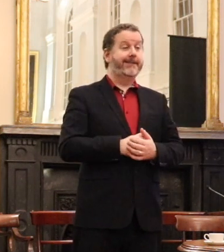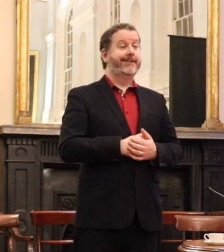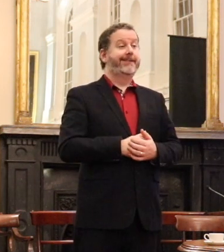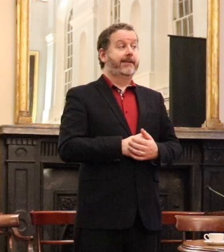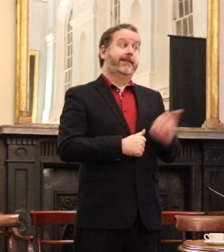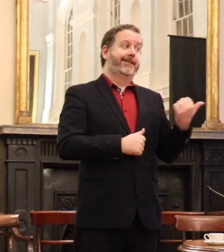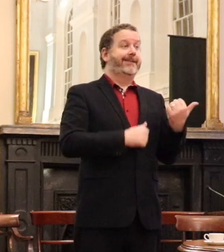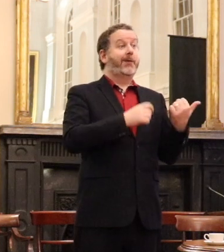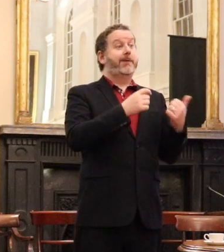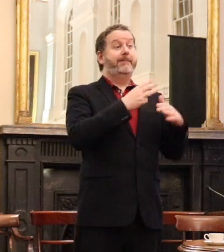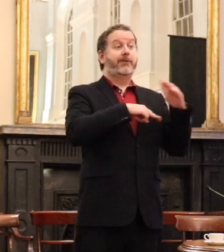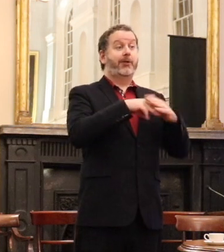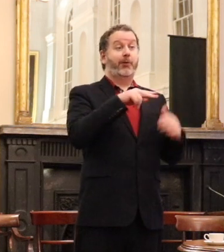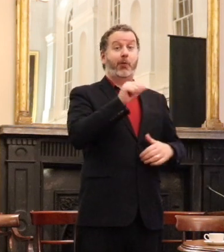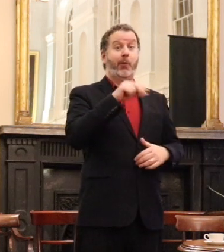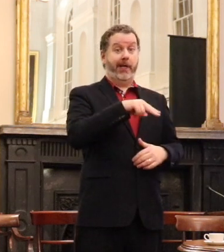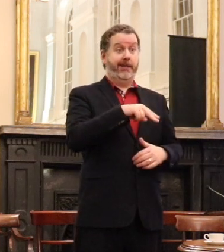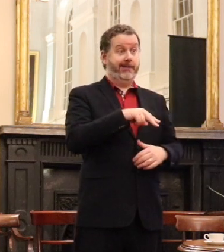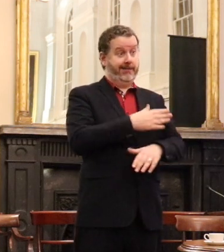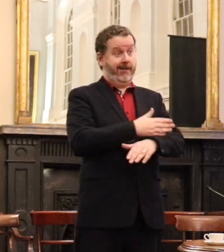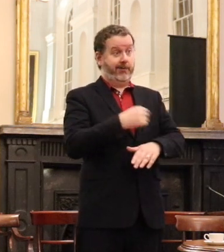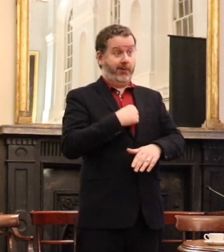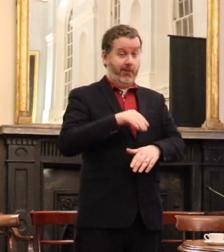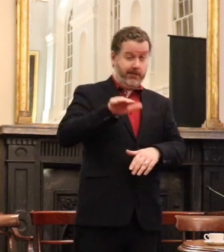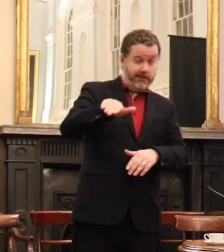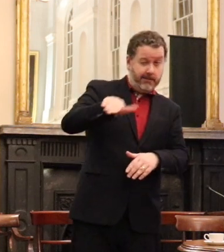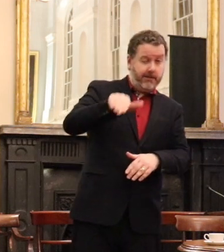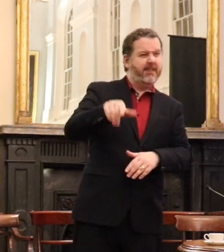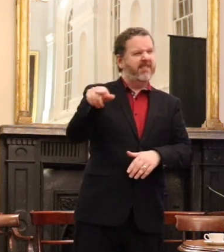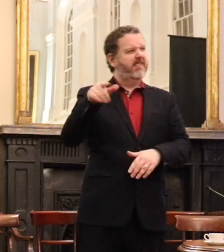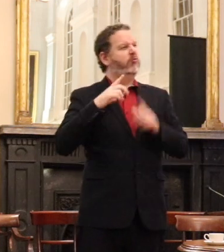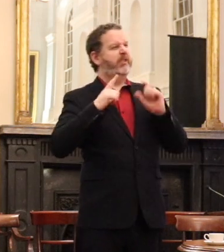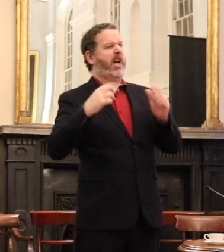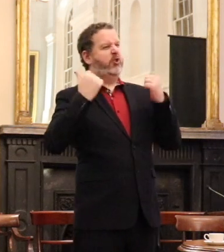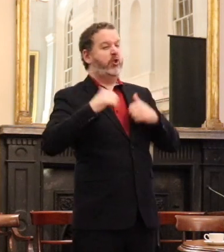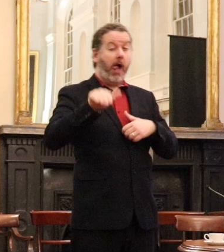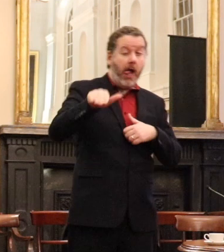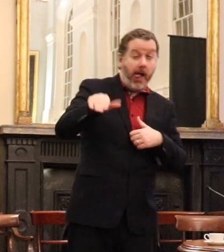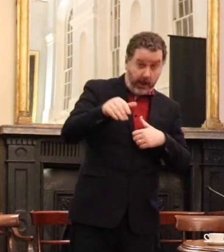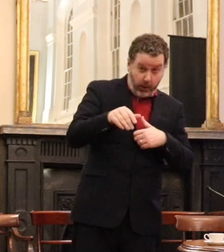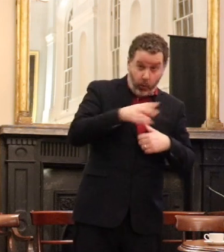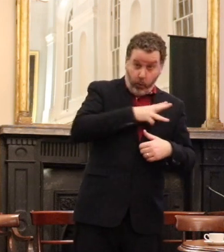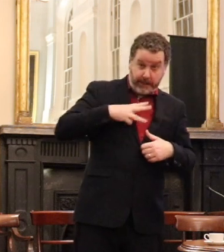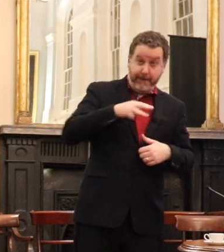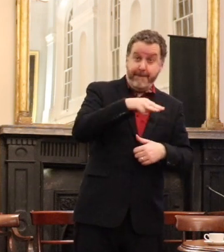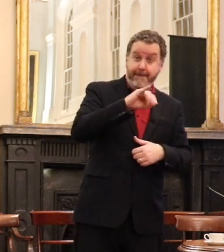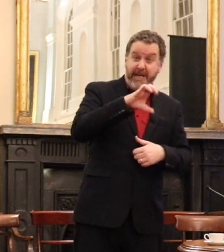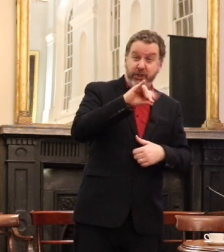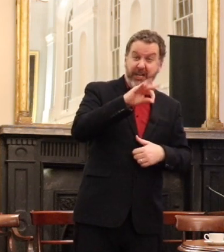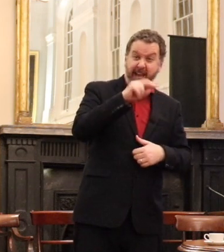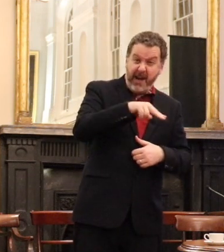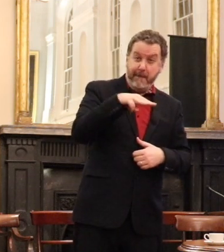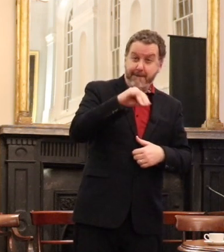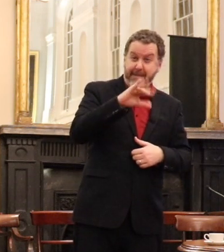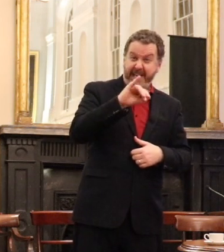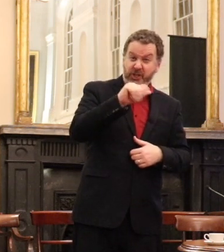try to judge in particular and he said is it the Michigan militia? is it the Michigan